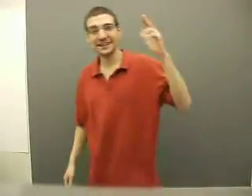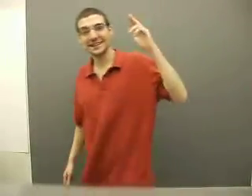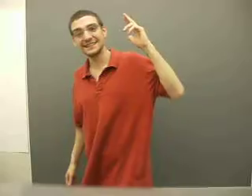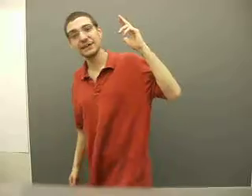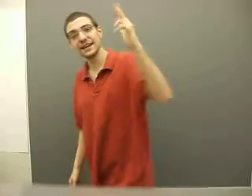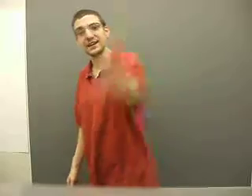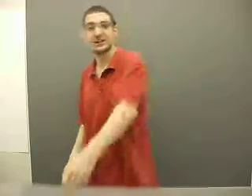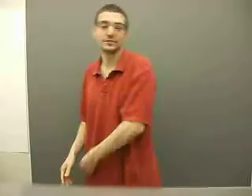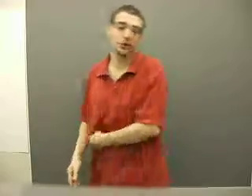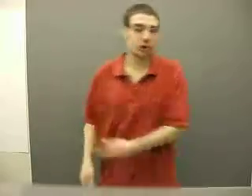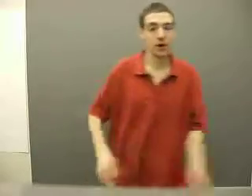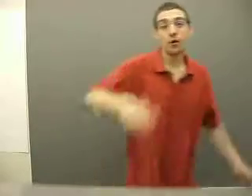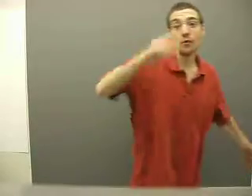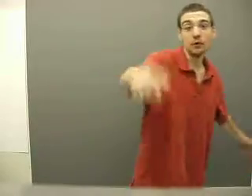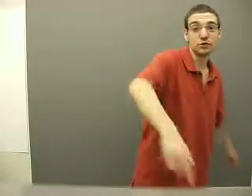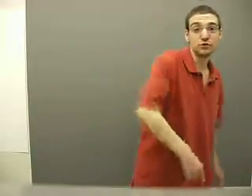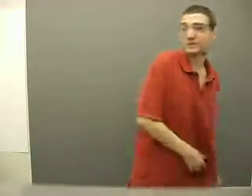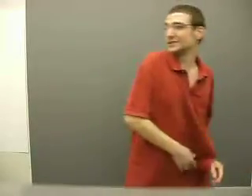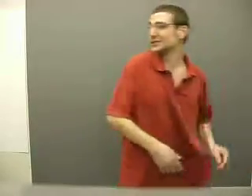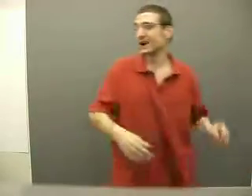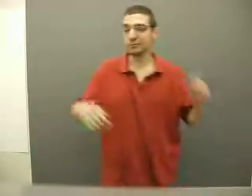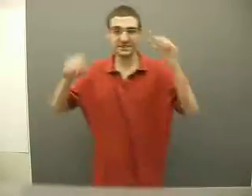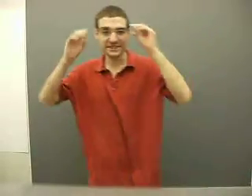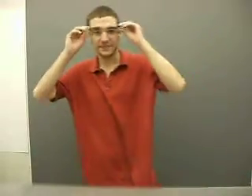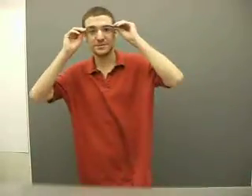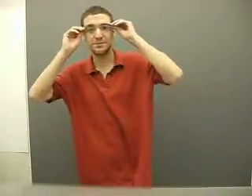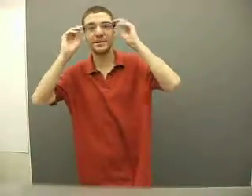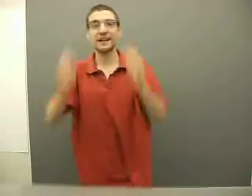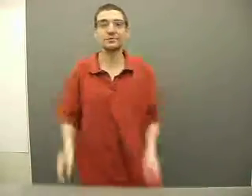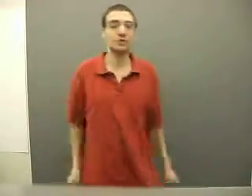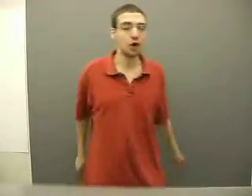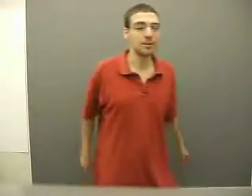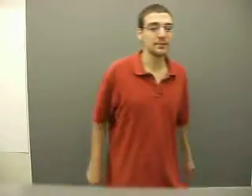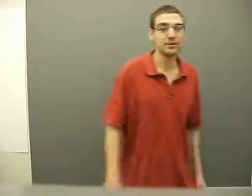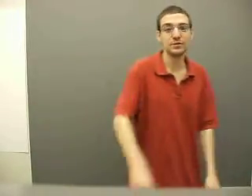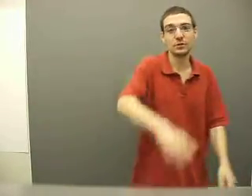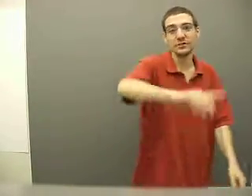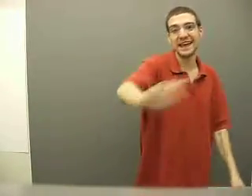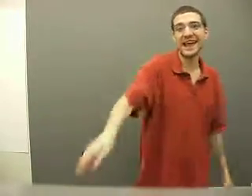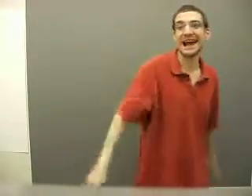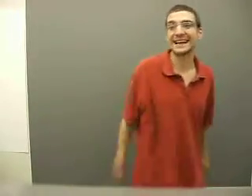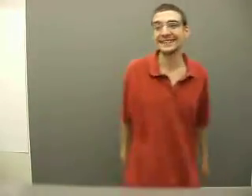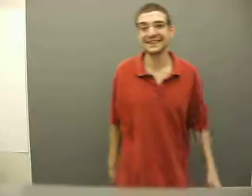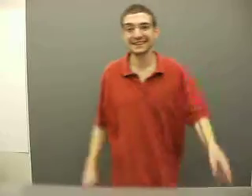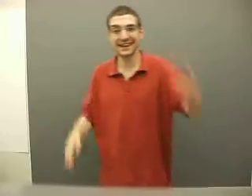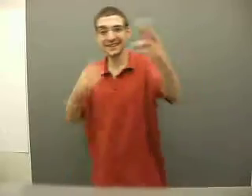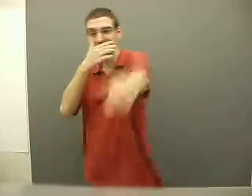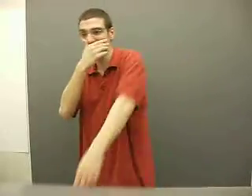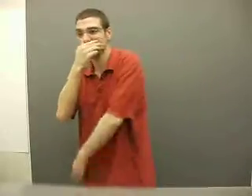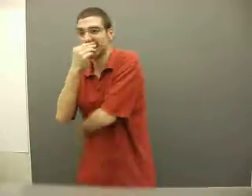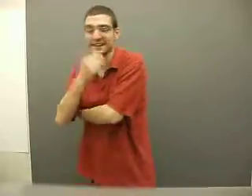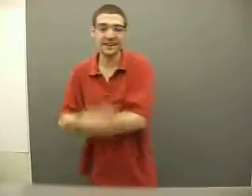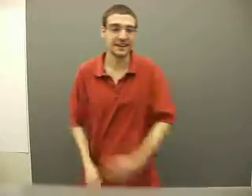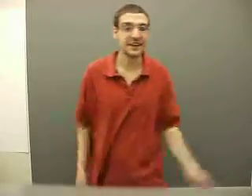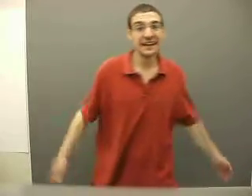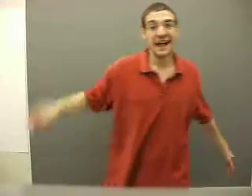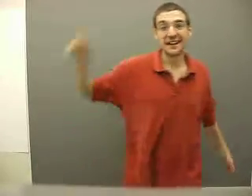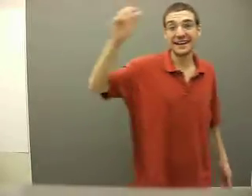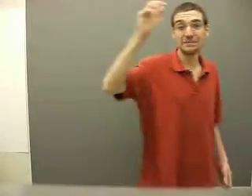anywhere. Because, yo, why would you even try to test me? But I don't know if people do that. I guess that's kids shit. Like, yeah, I ain't